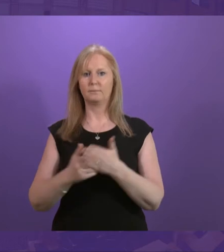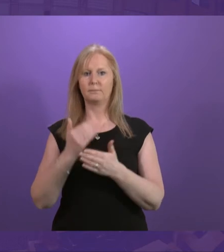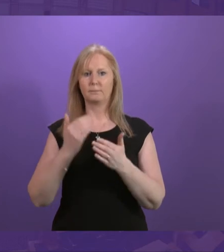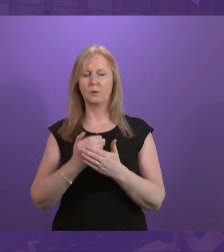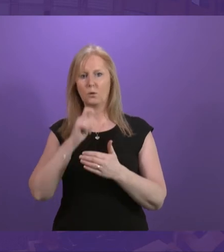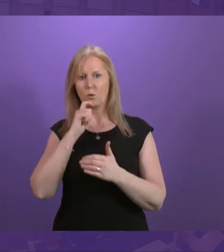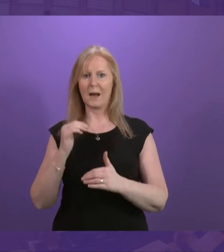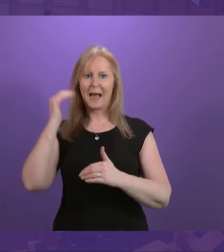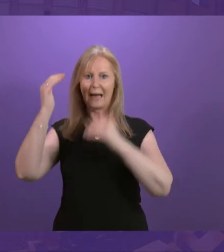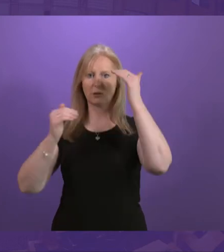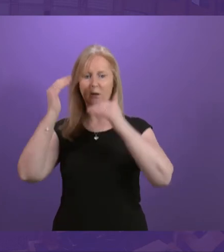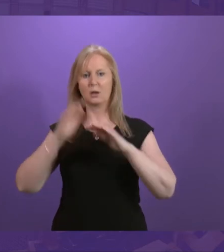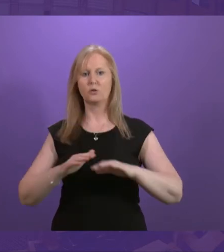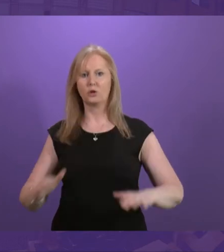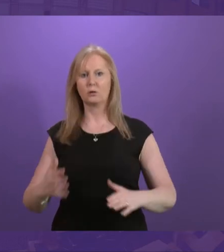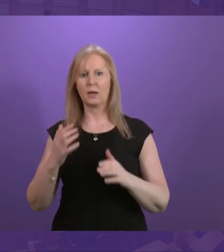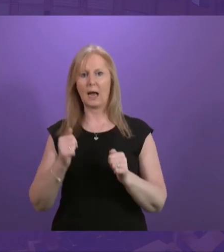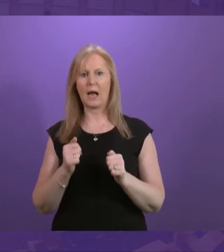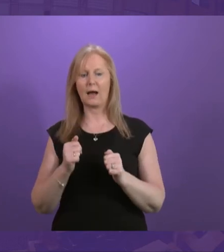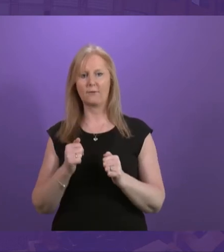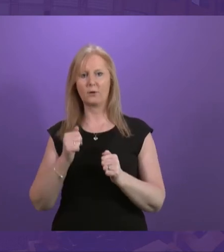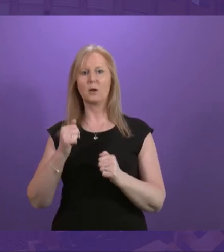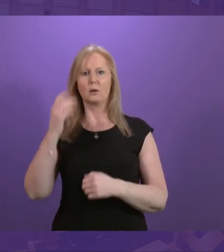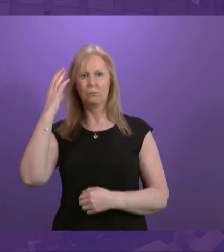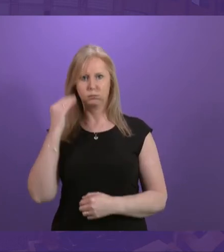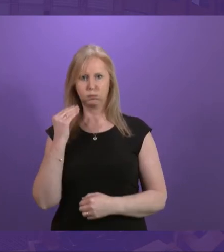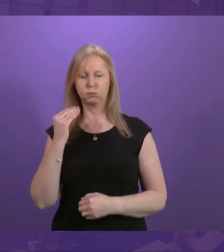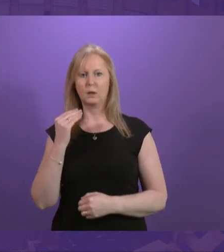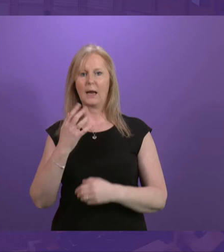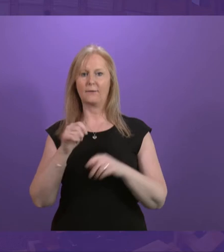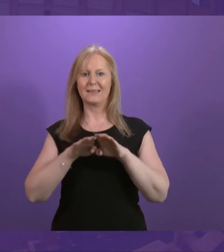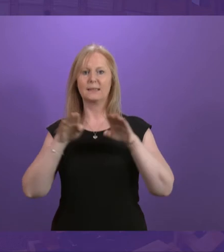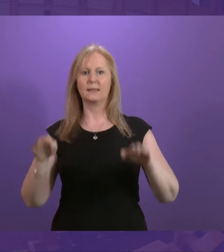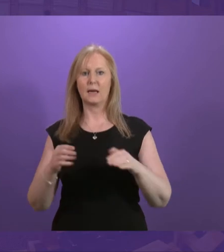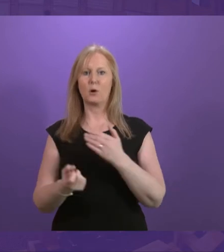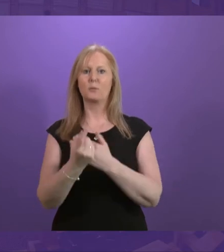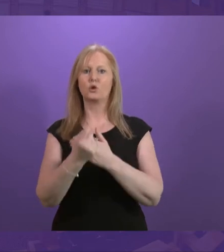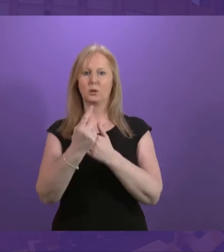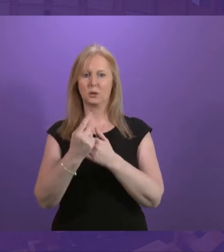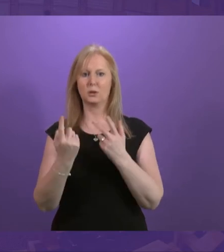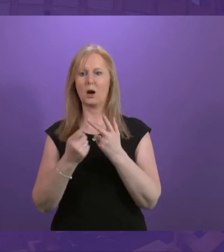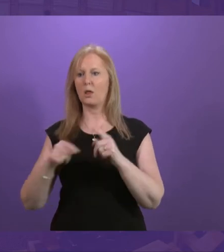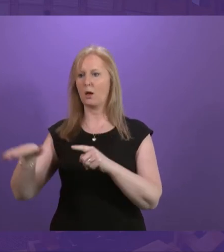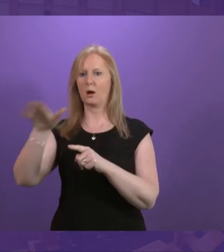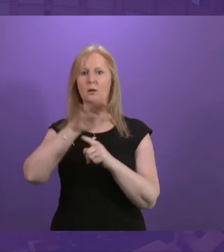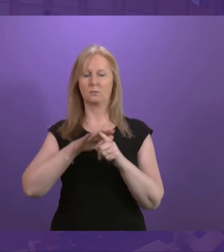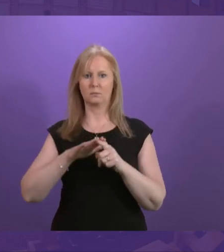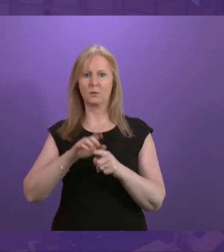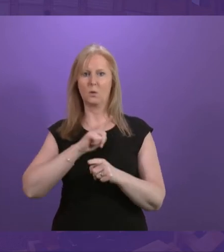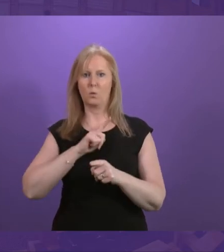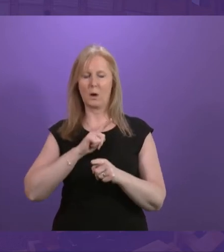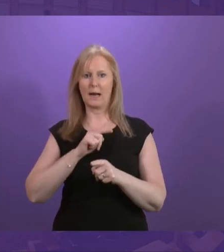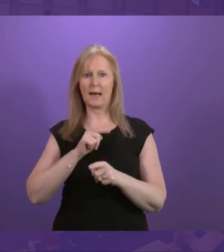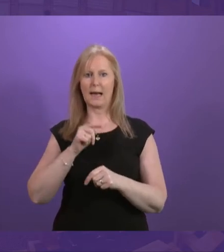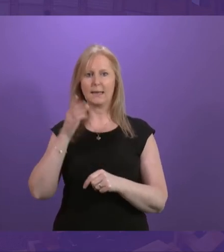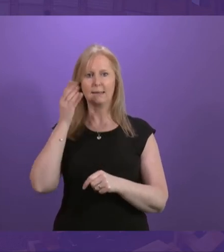impairment have the same access to services and opportunities as everyone else. This is why our See, Hear strategy